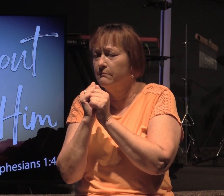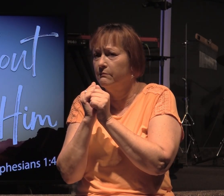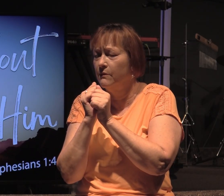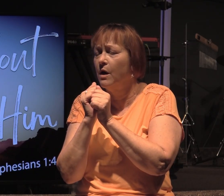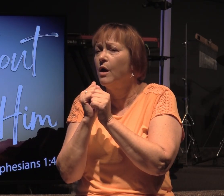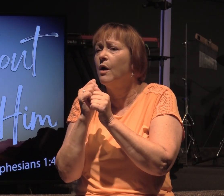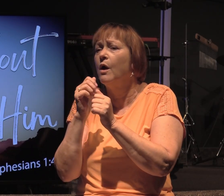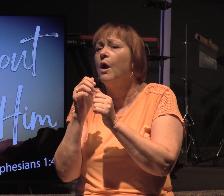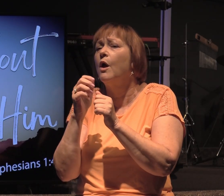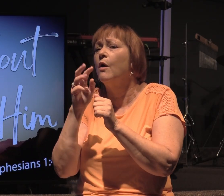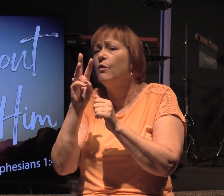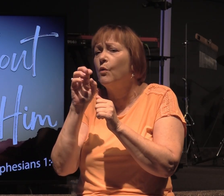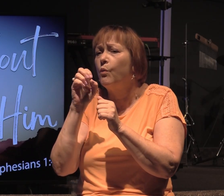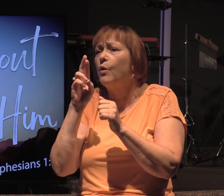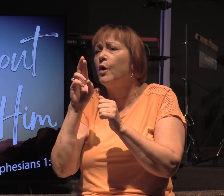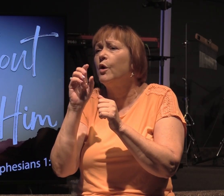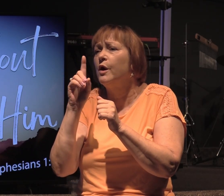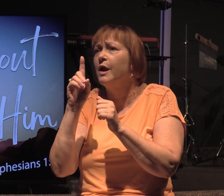and the word was God.